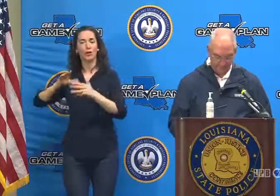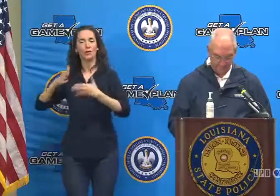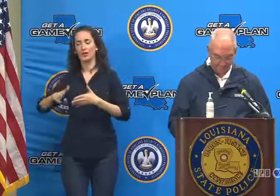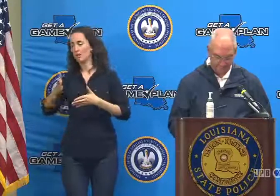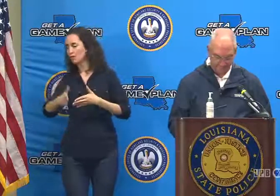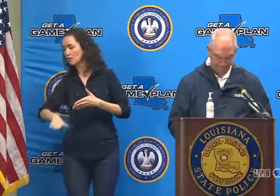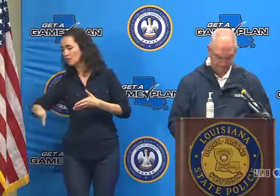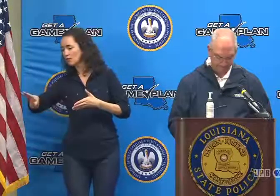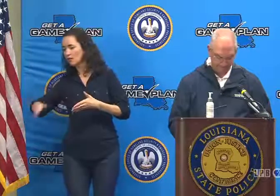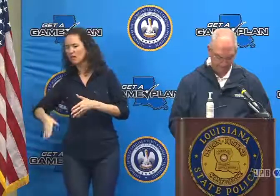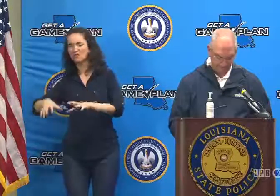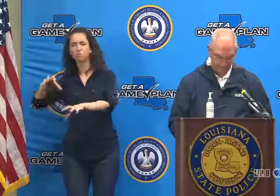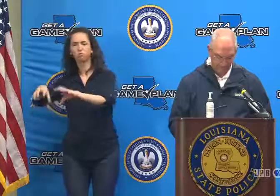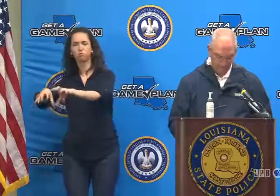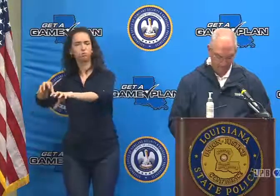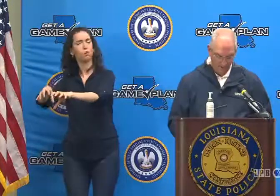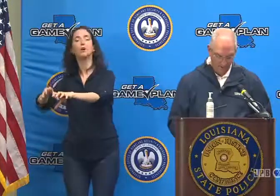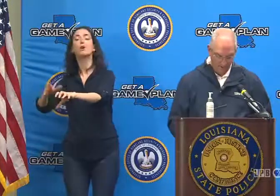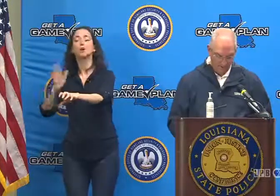waterways.